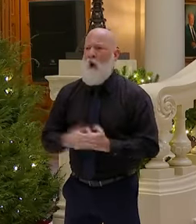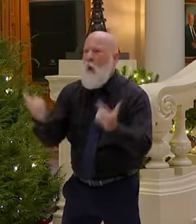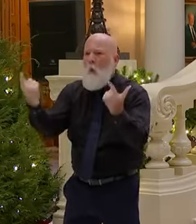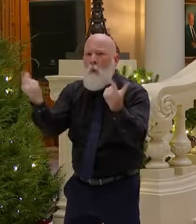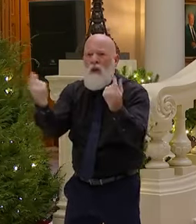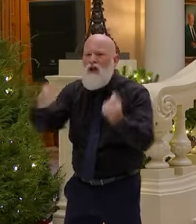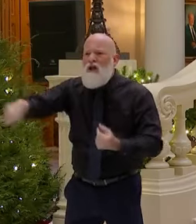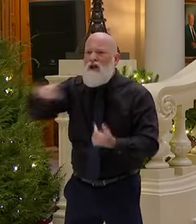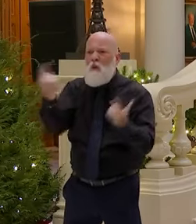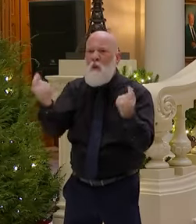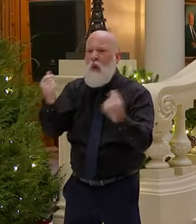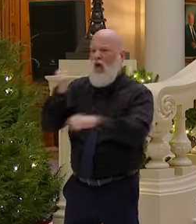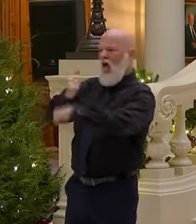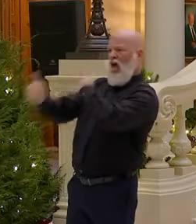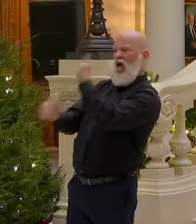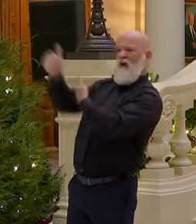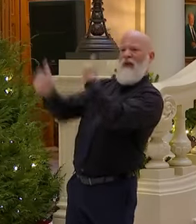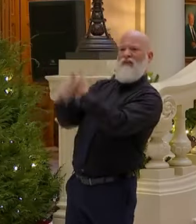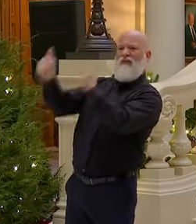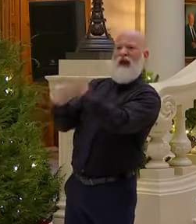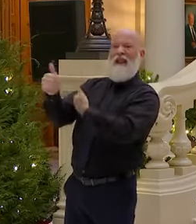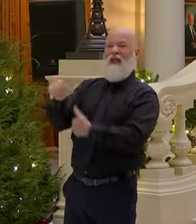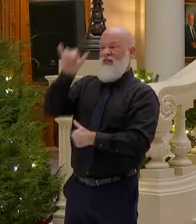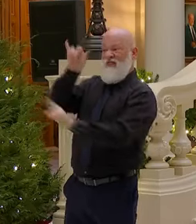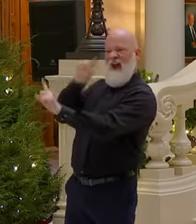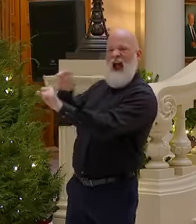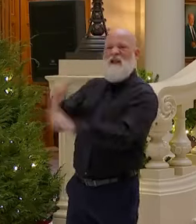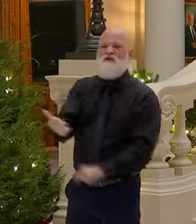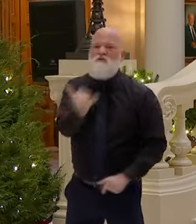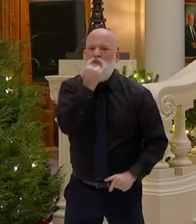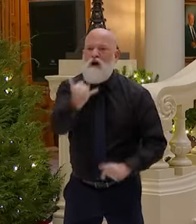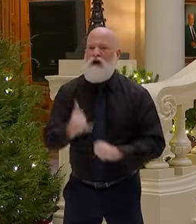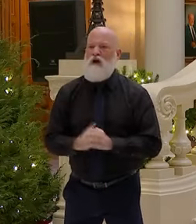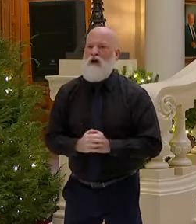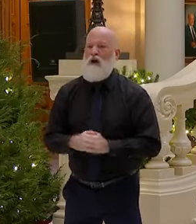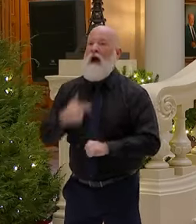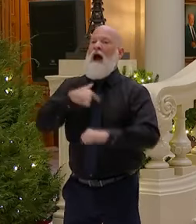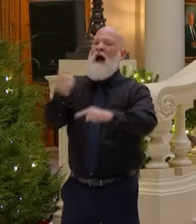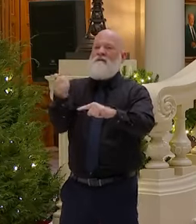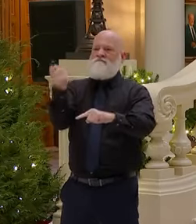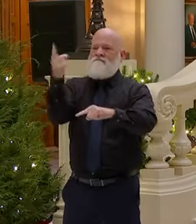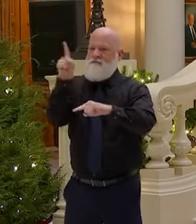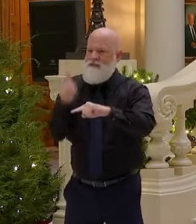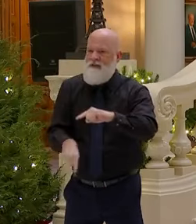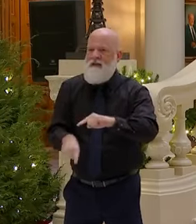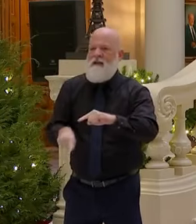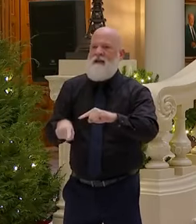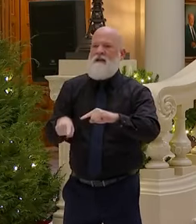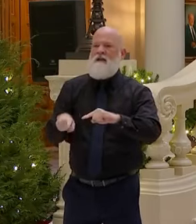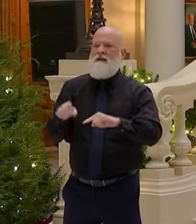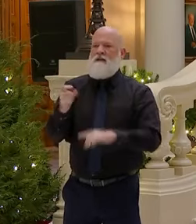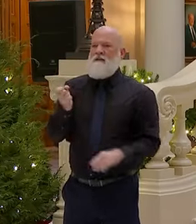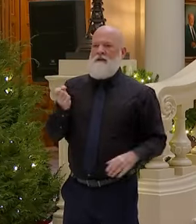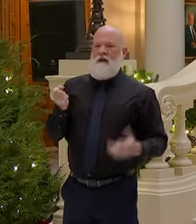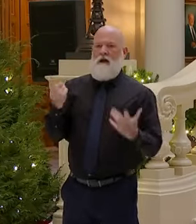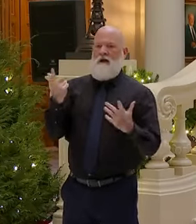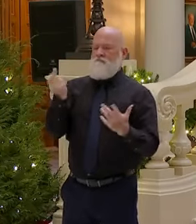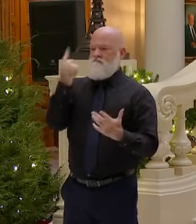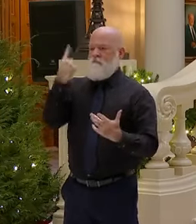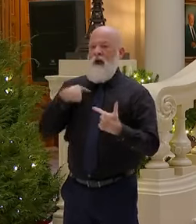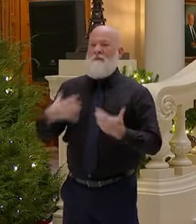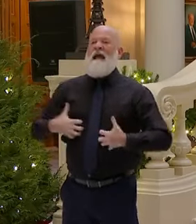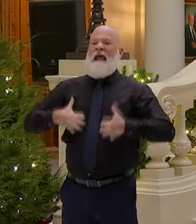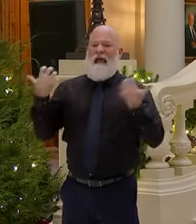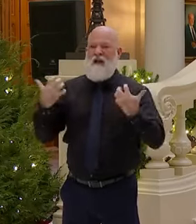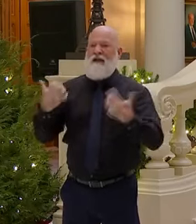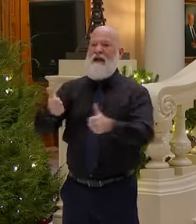I can't begin to explain the level of anger I have right now over this. And every American, every Georgian, Republican and